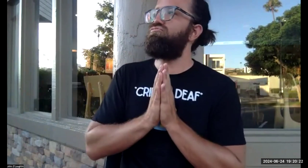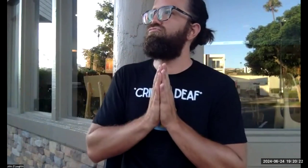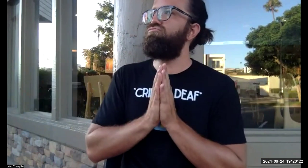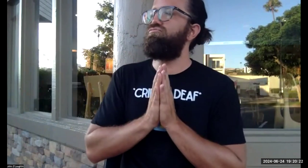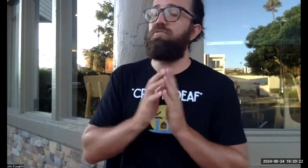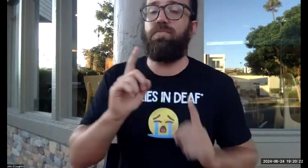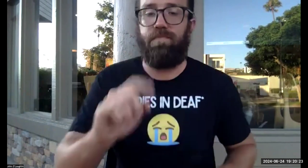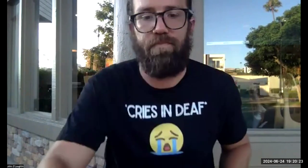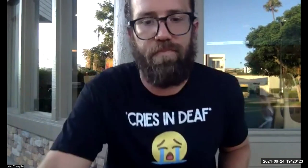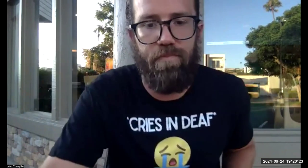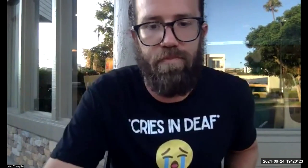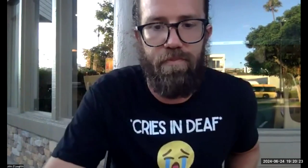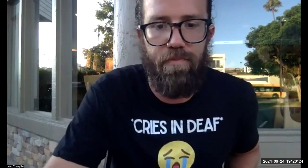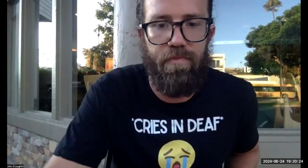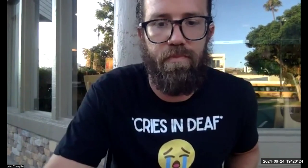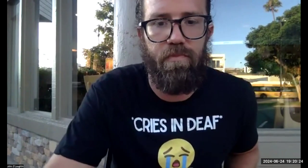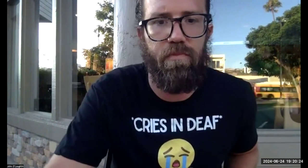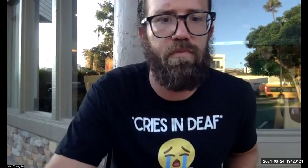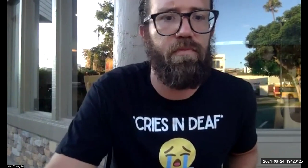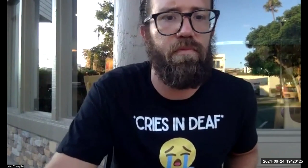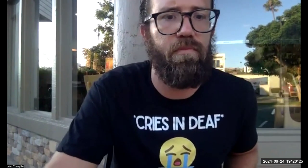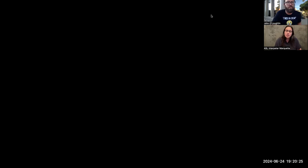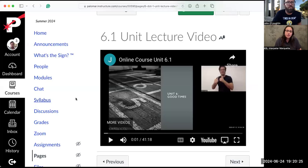let me think if there's anything else I needed to mention.